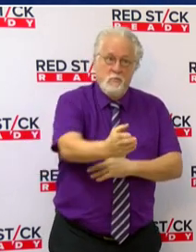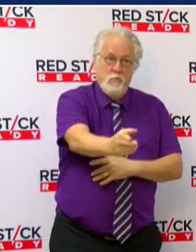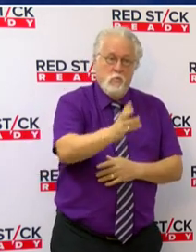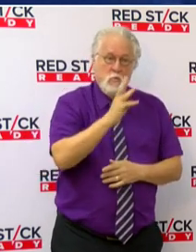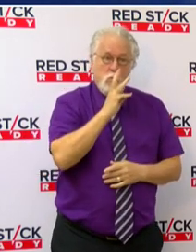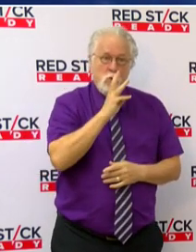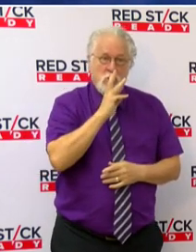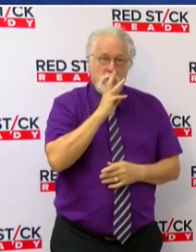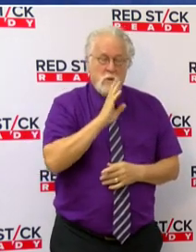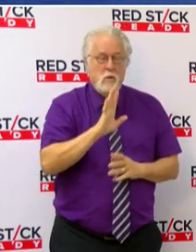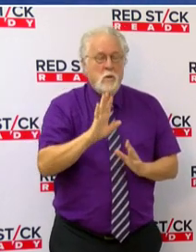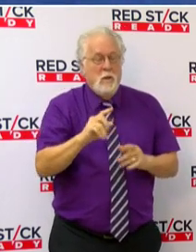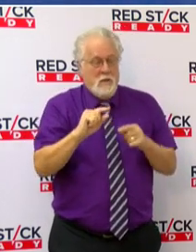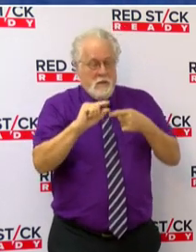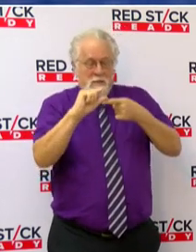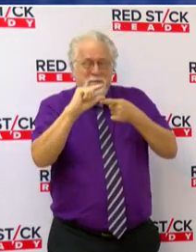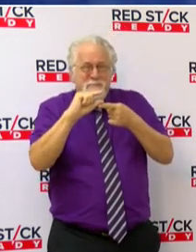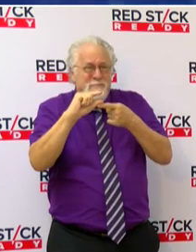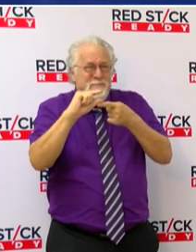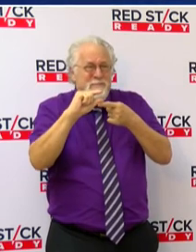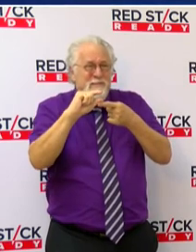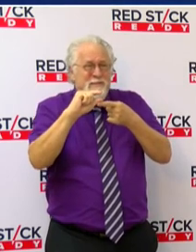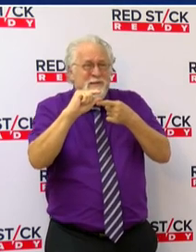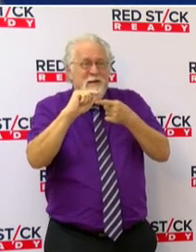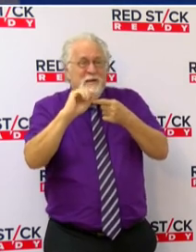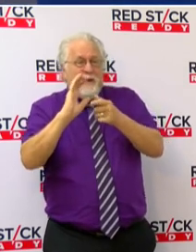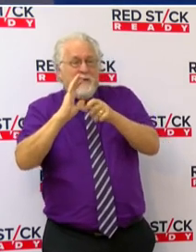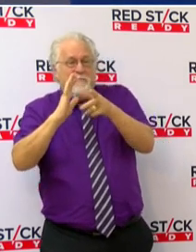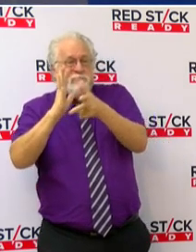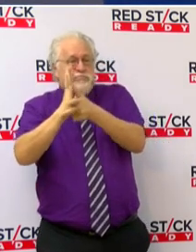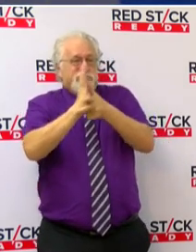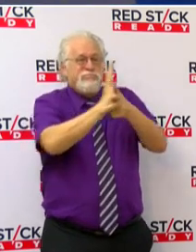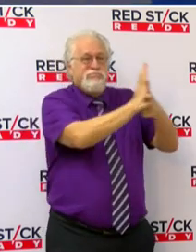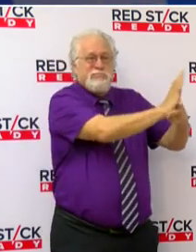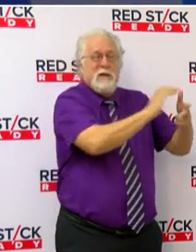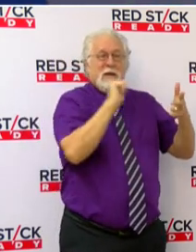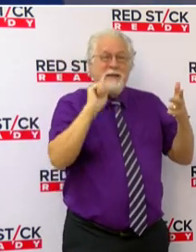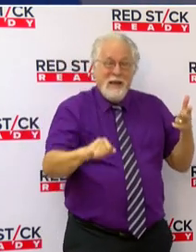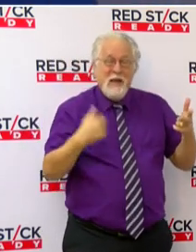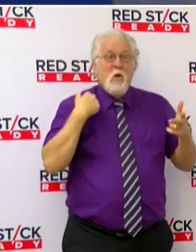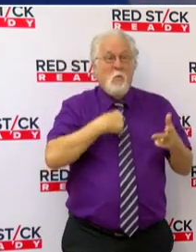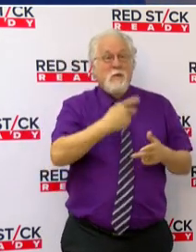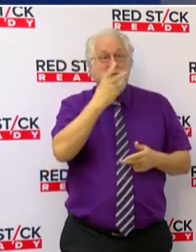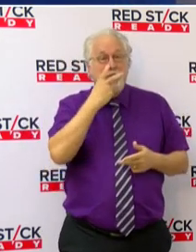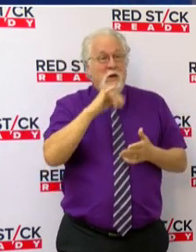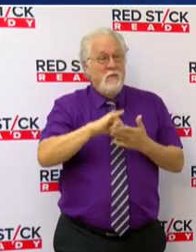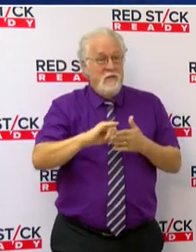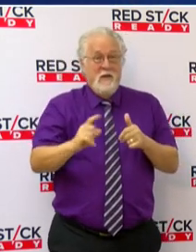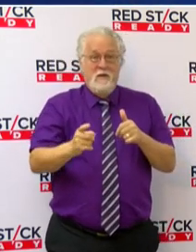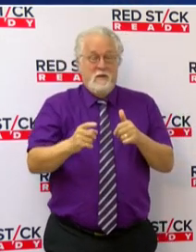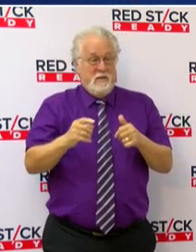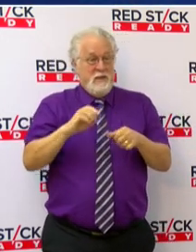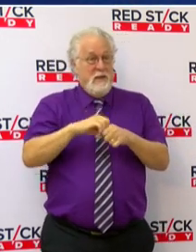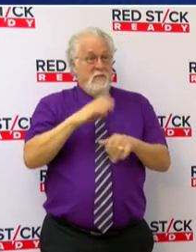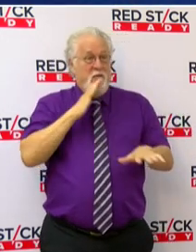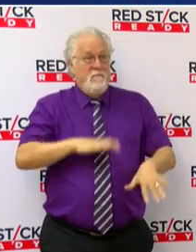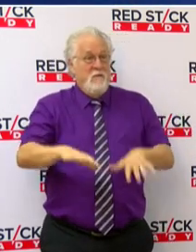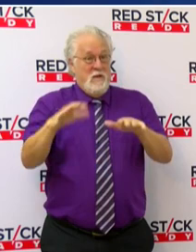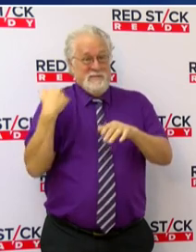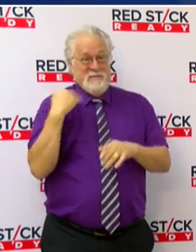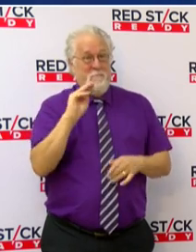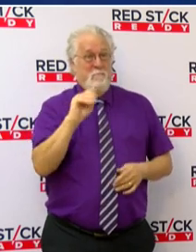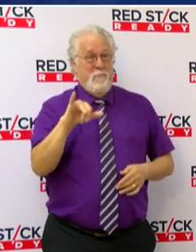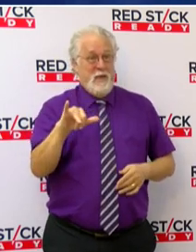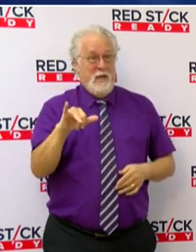Just a few inches of water can carry your car away, and we saw that firsthand in the flood in May.